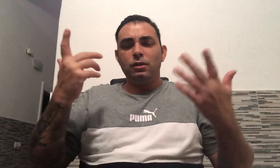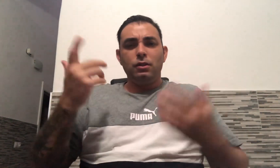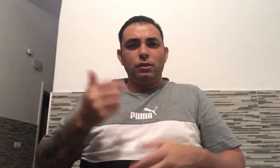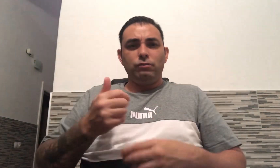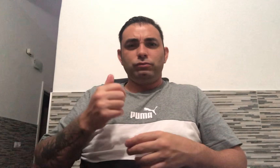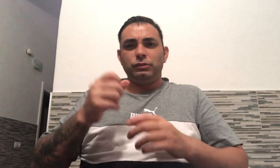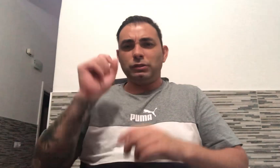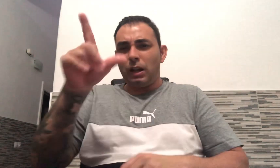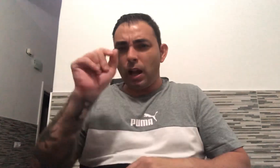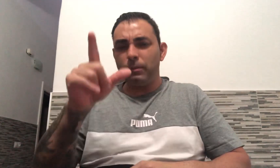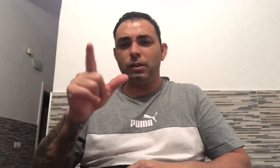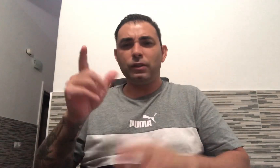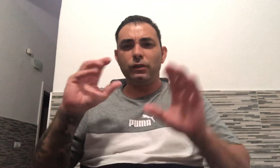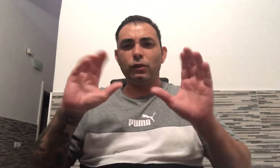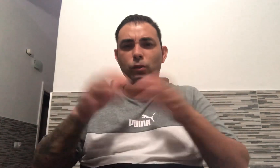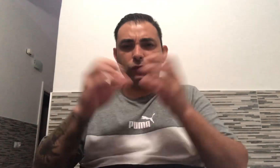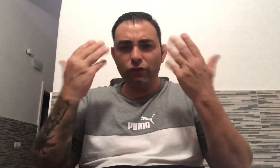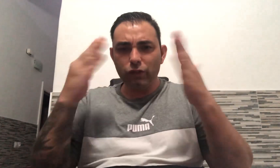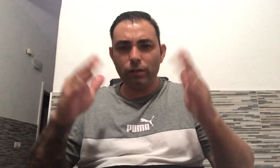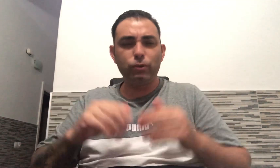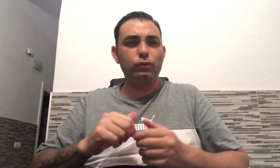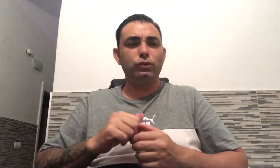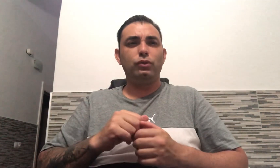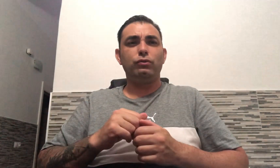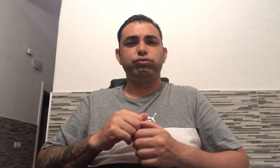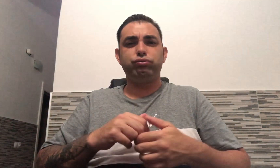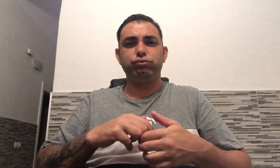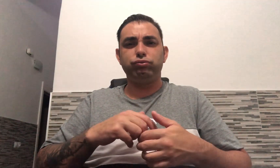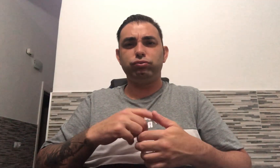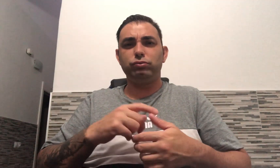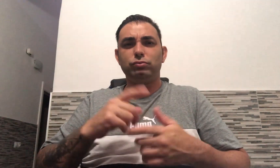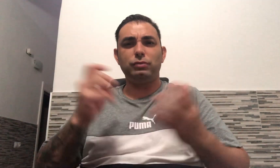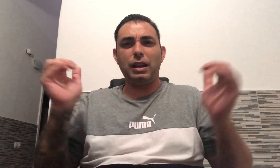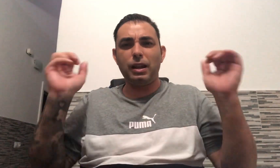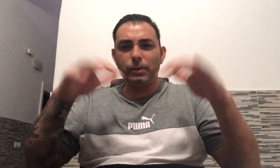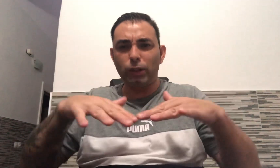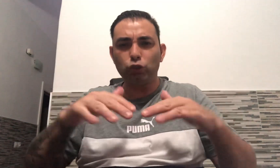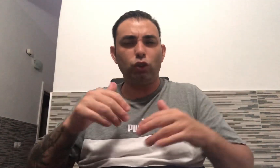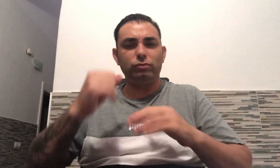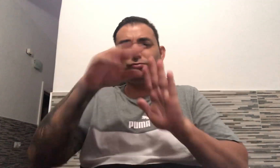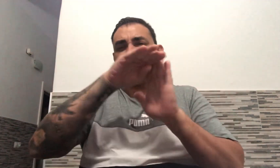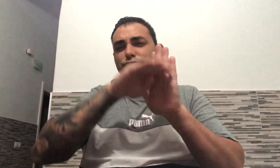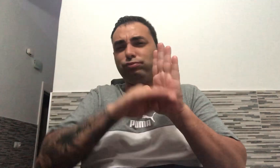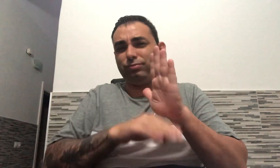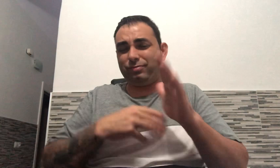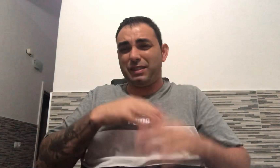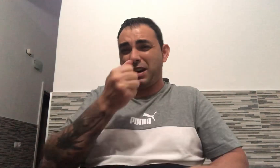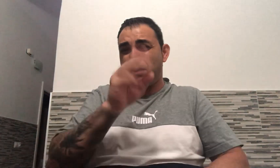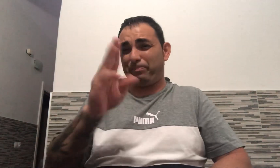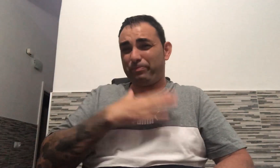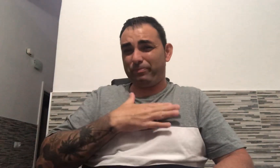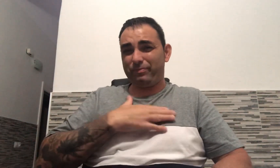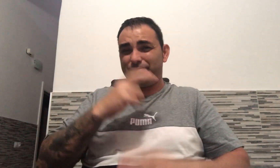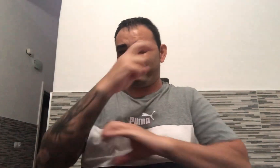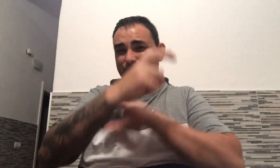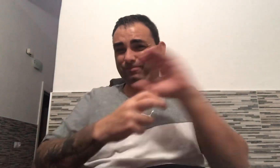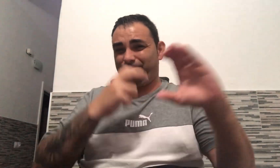video, and I'm going spend a bit of on video.